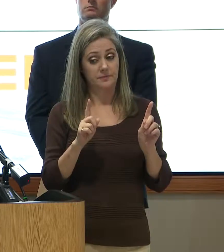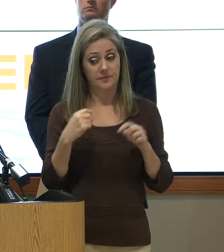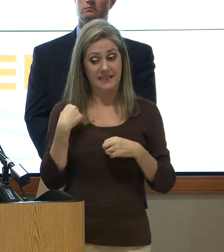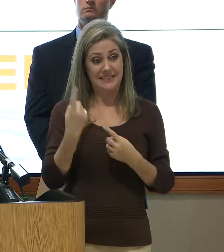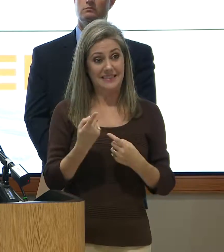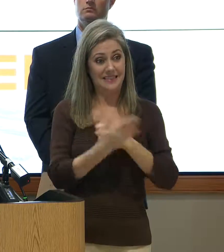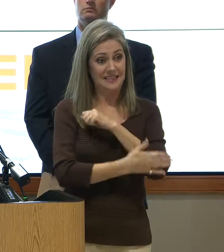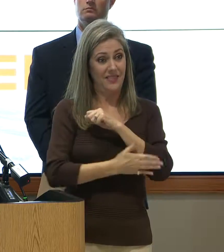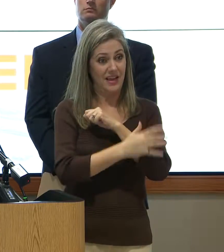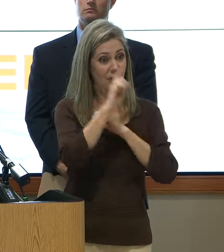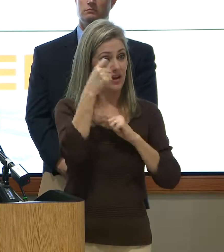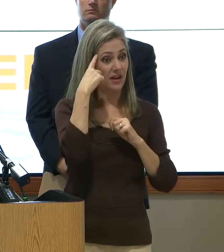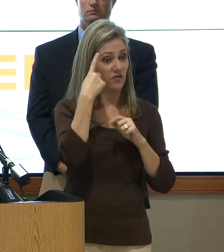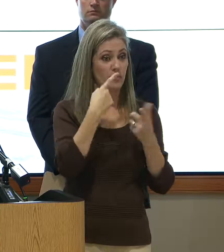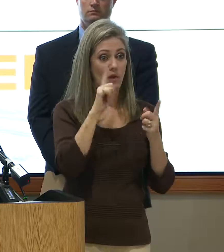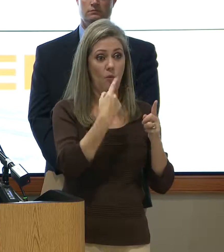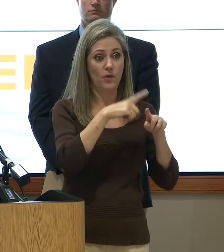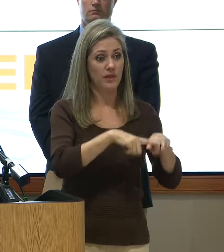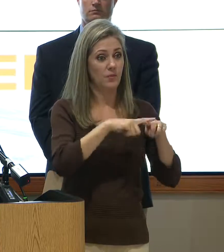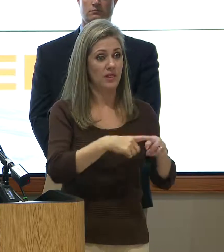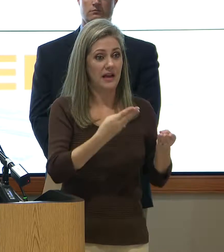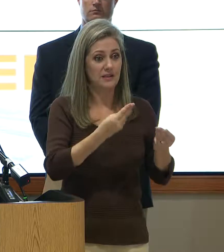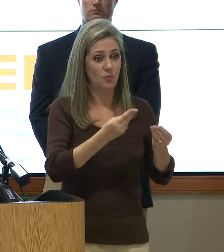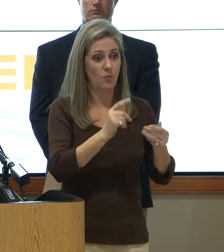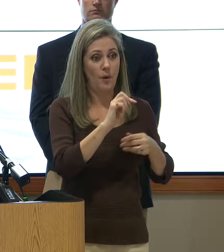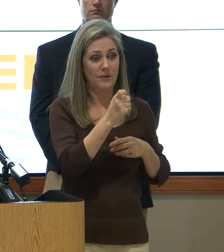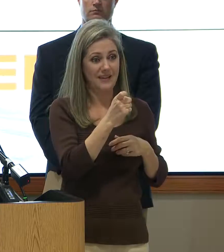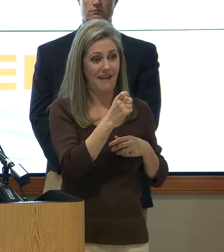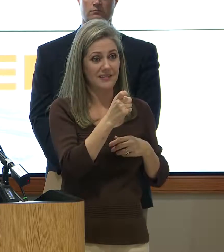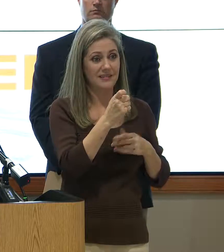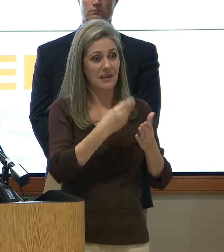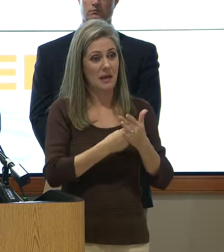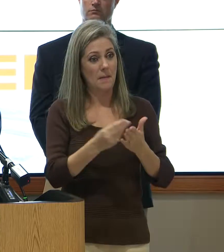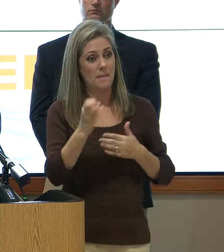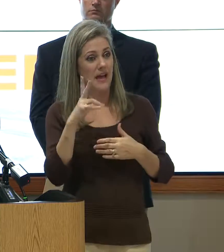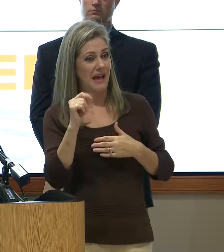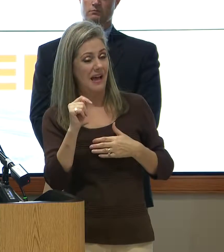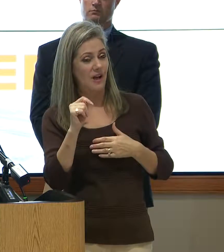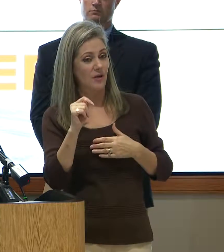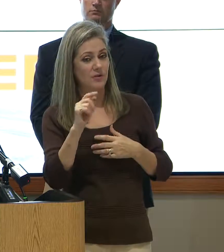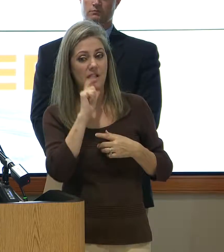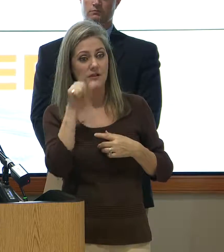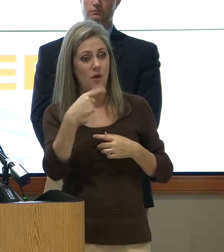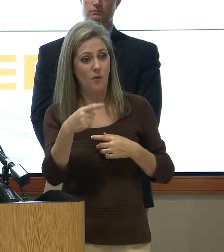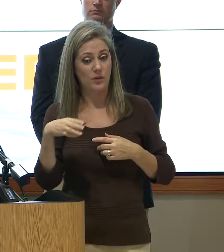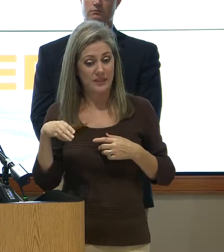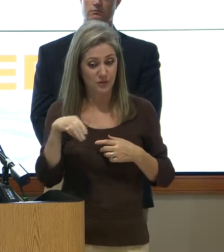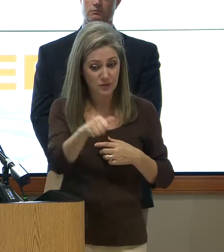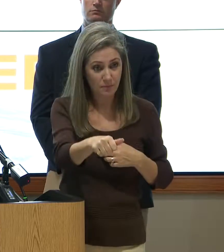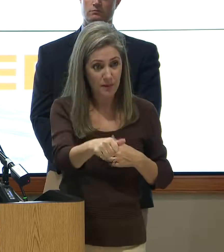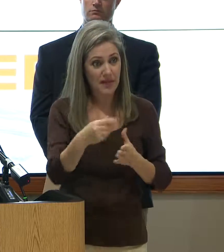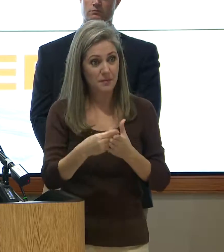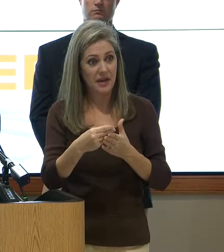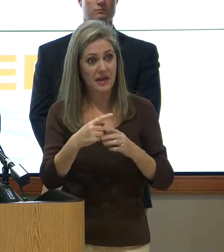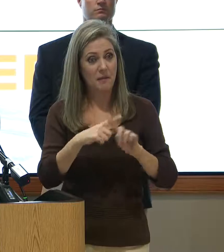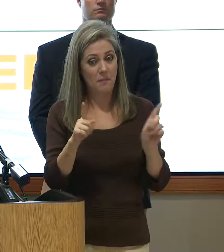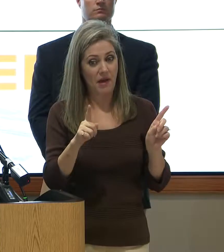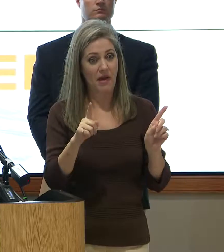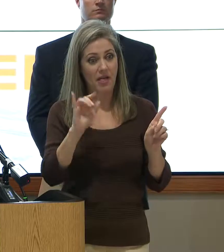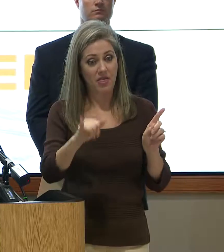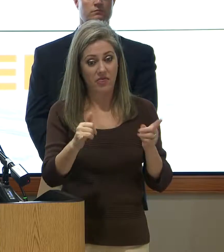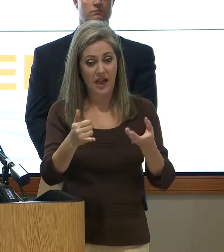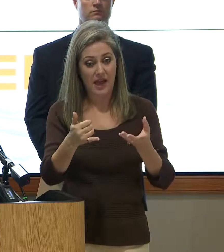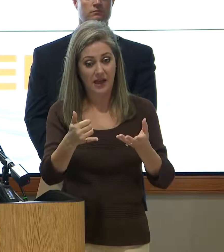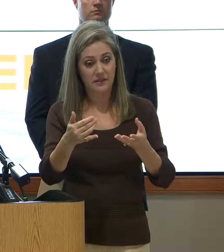county government only relies on property tax, buyouts, not only do you spend money, but then you also take that